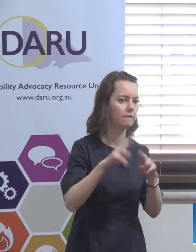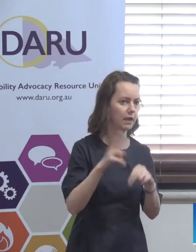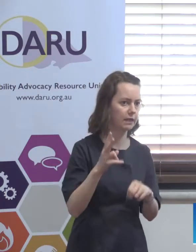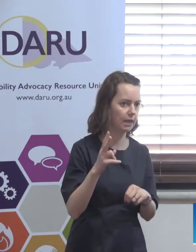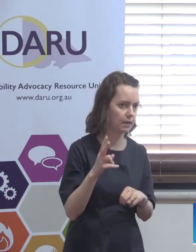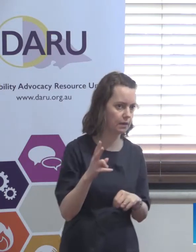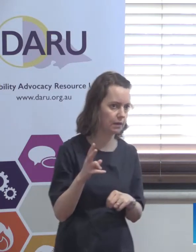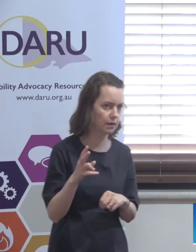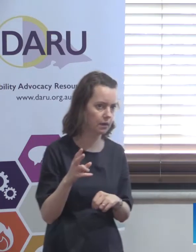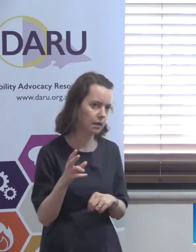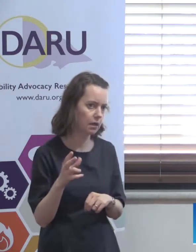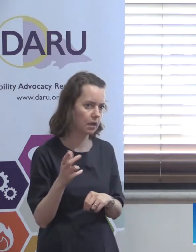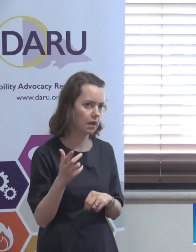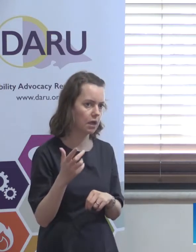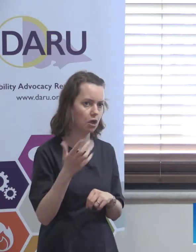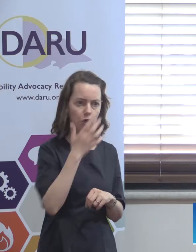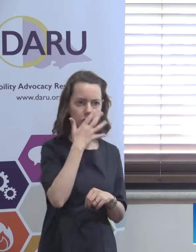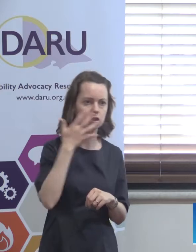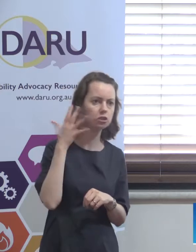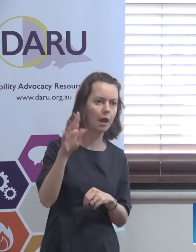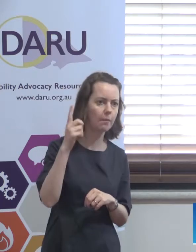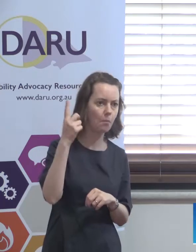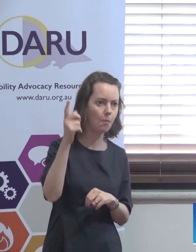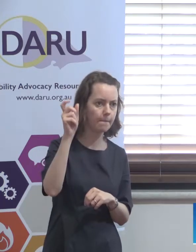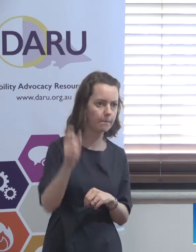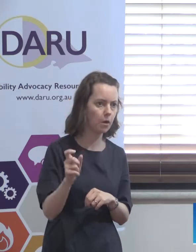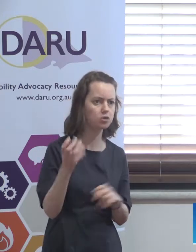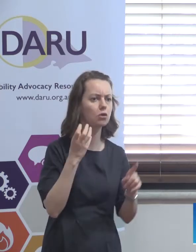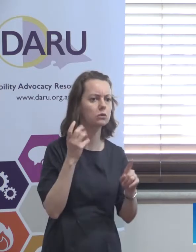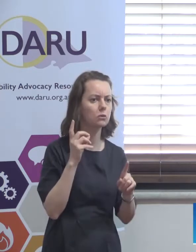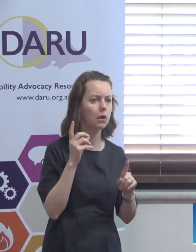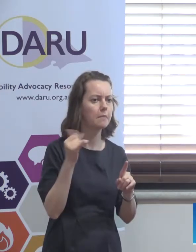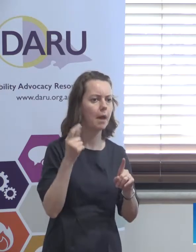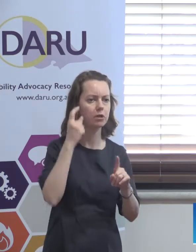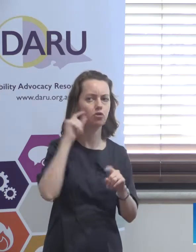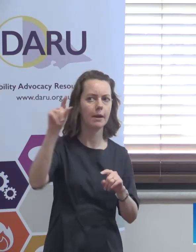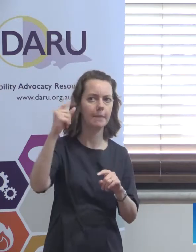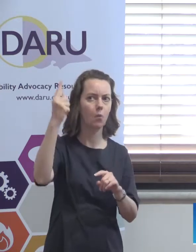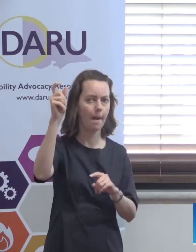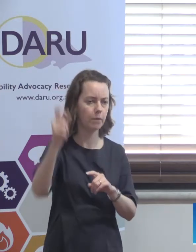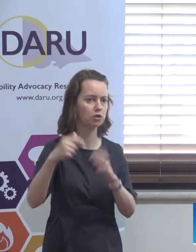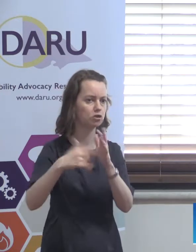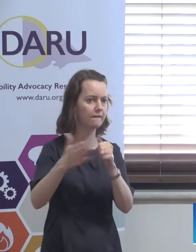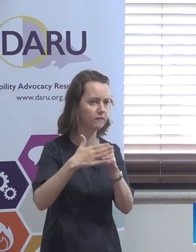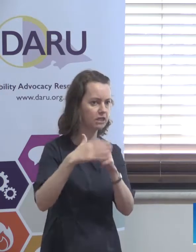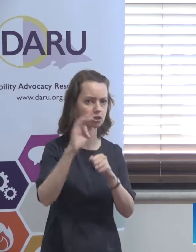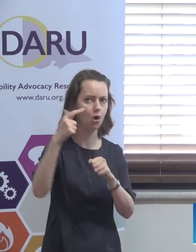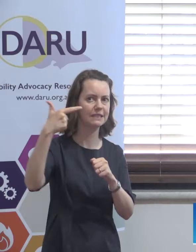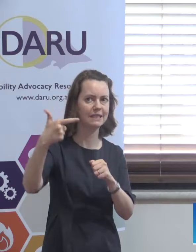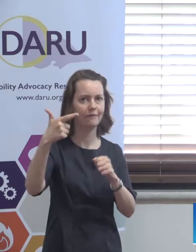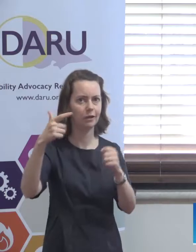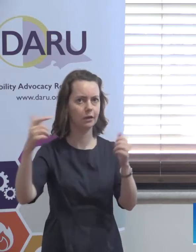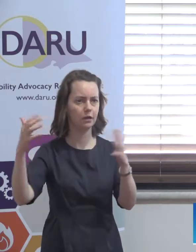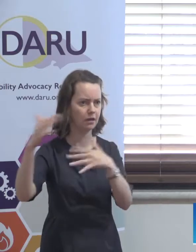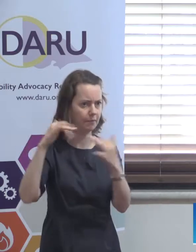everyone was shaming one person one minister in the federal government to fix it rather than trying to get seven governments to fix it might that be more effective I'm not